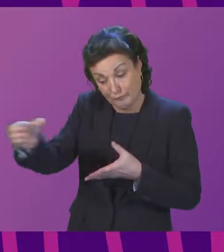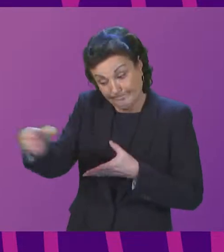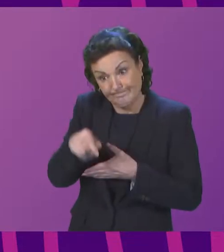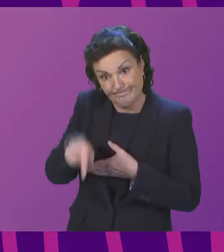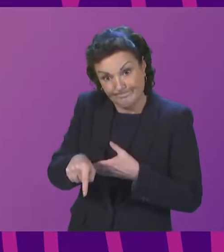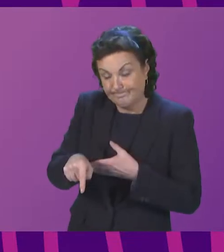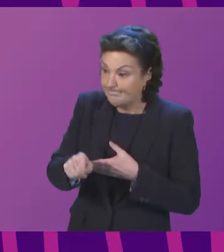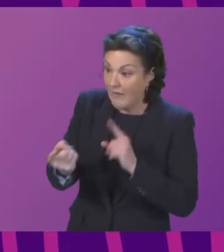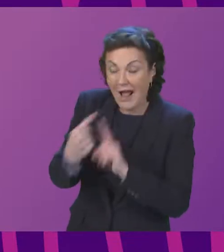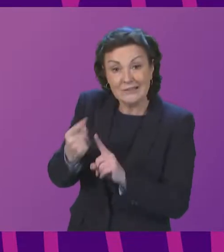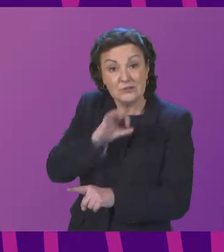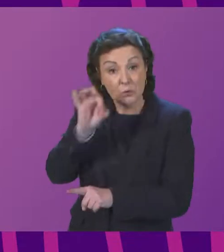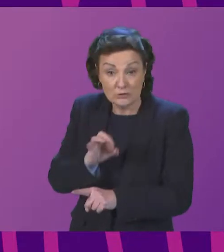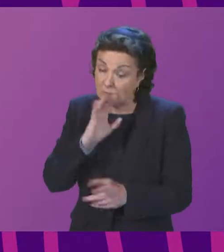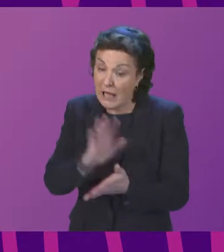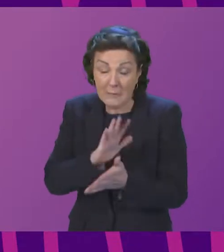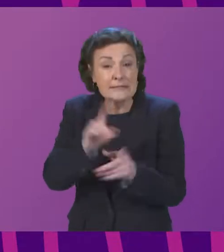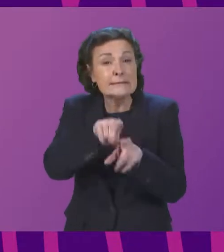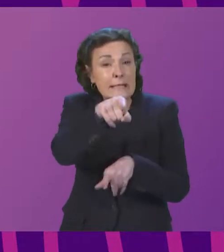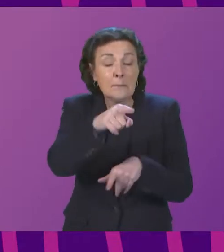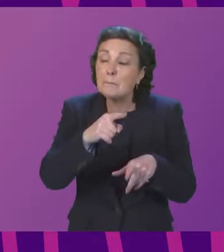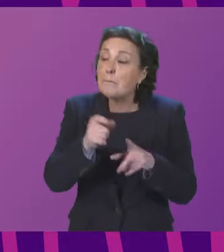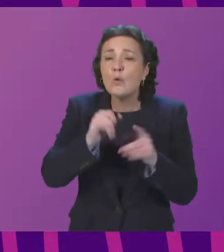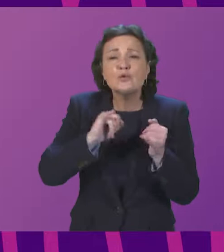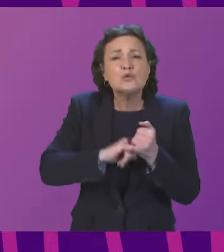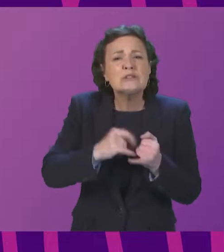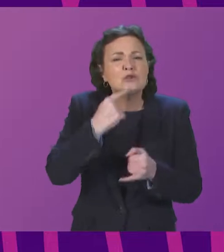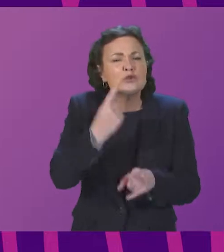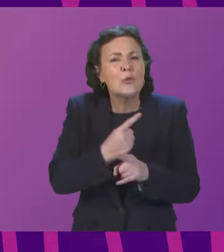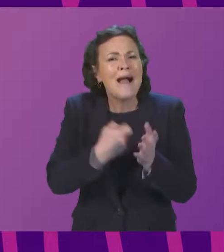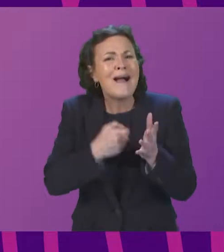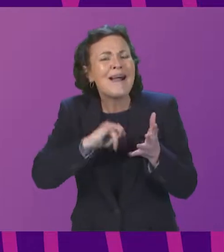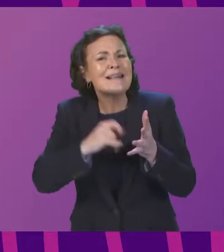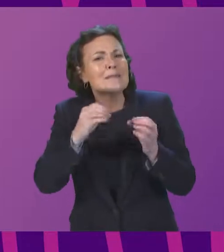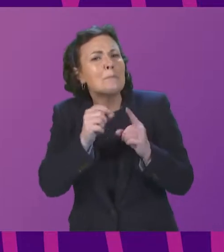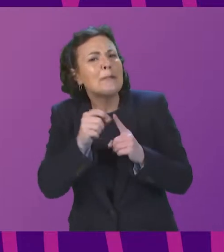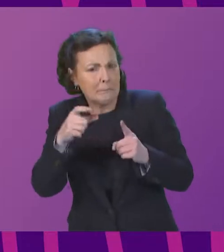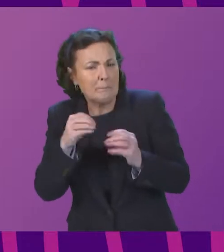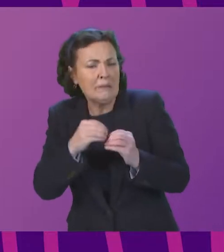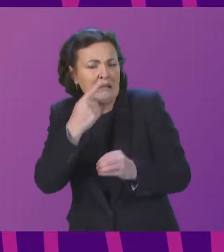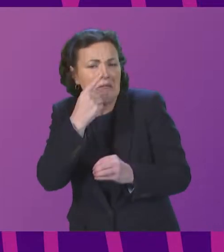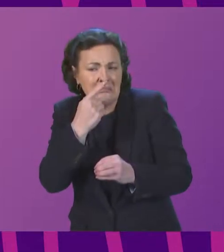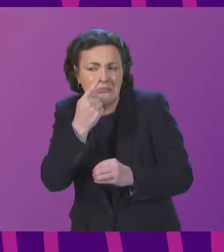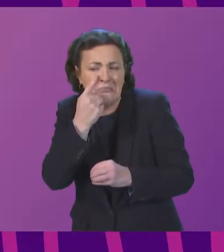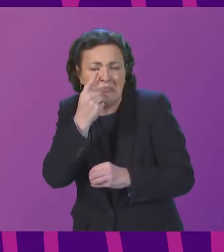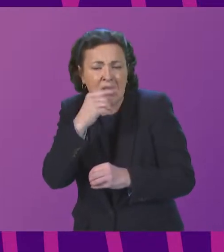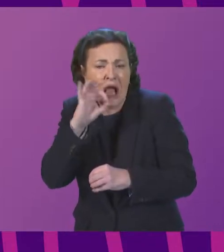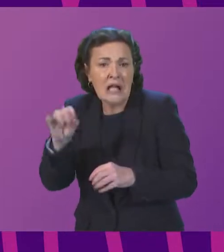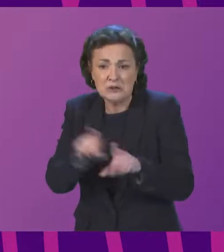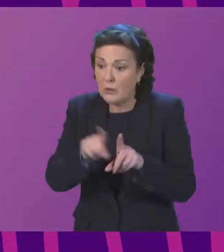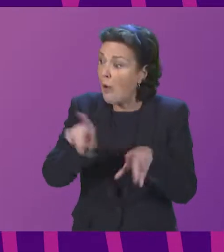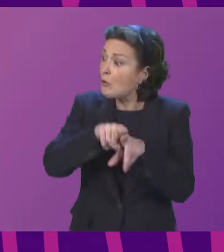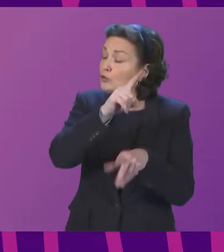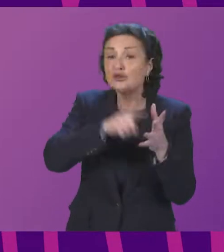that were made by Mr Sweeney. I think we might because actually I do think the photographs are very helpful in terms of